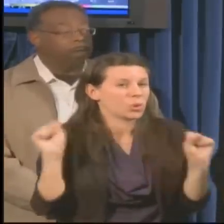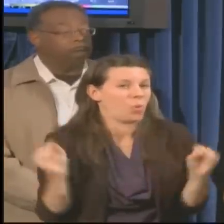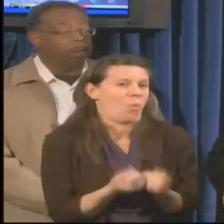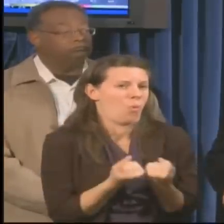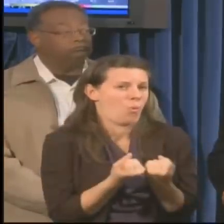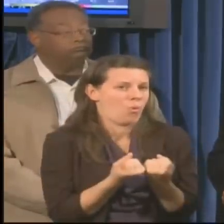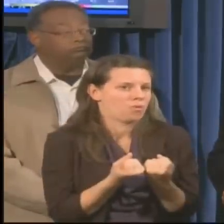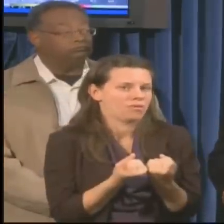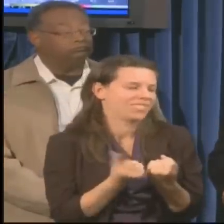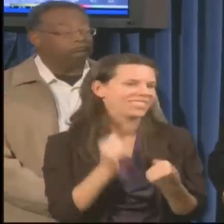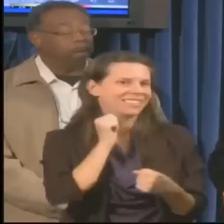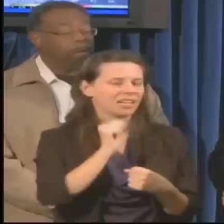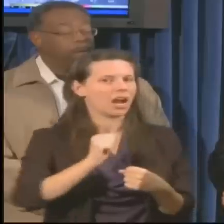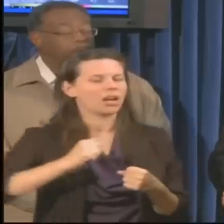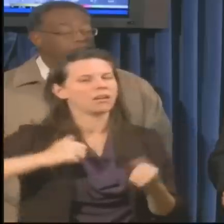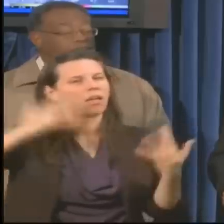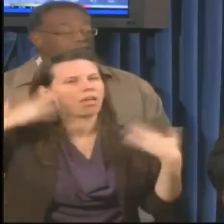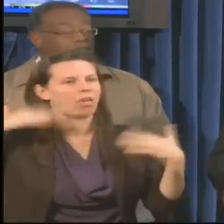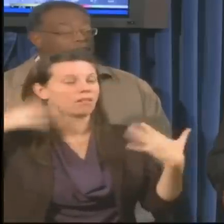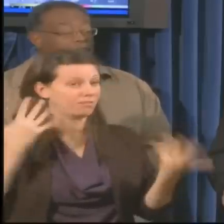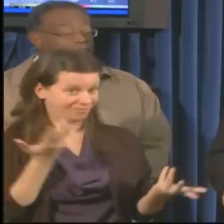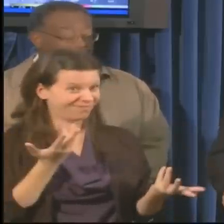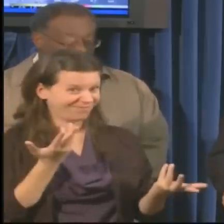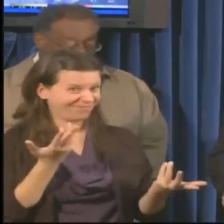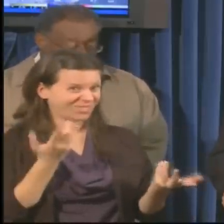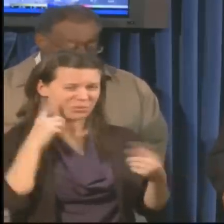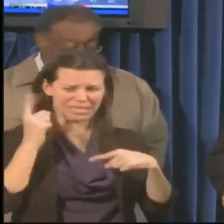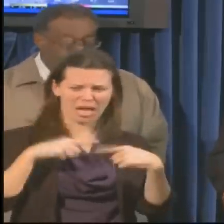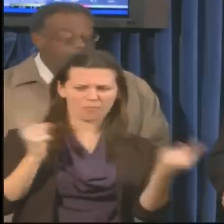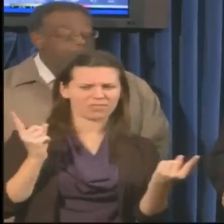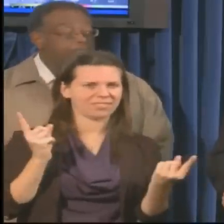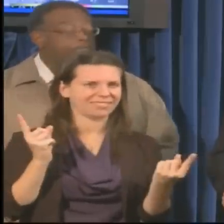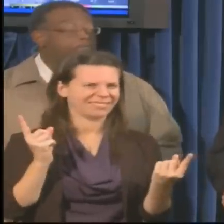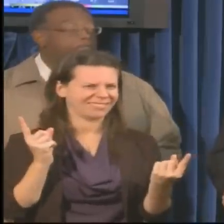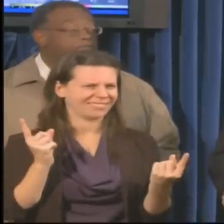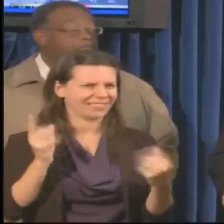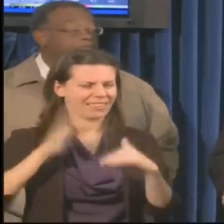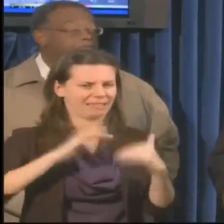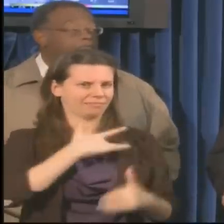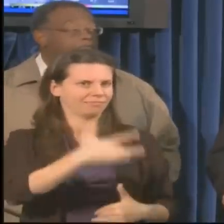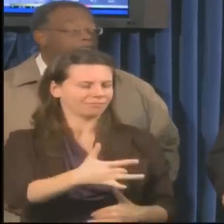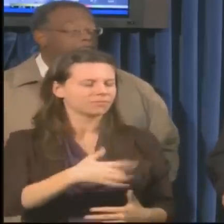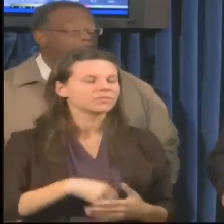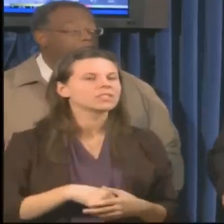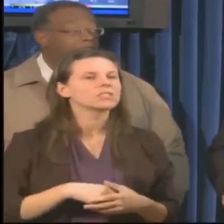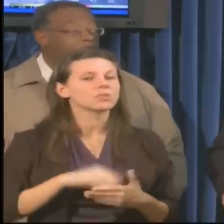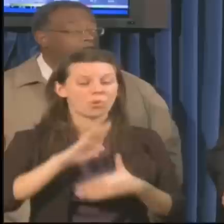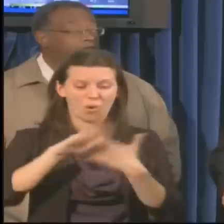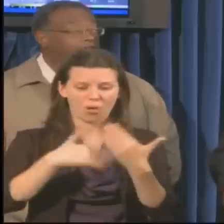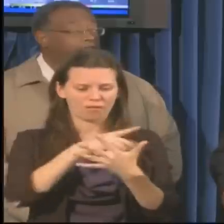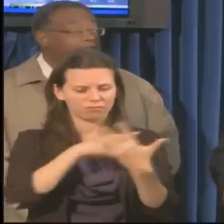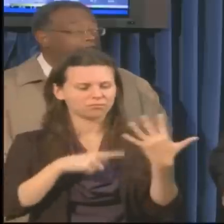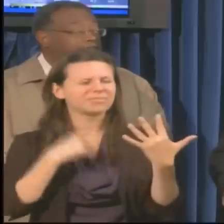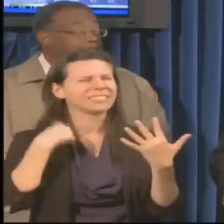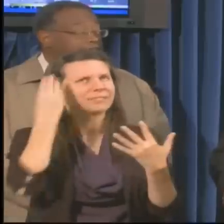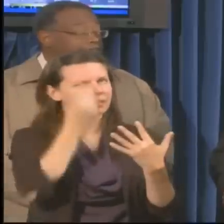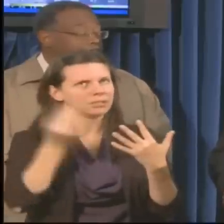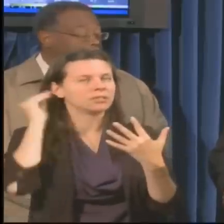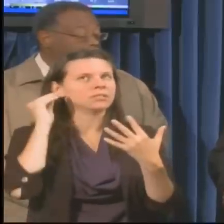opposite of what we had in earlier storms this year and last. So I do think all those factors are being